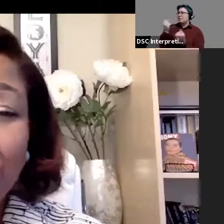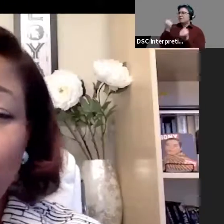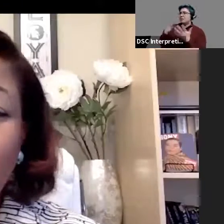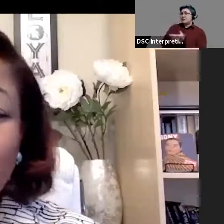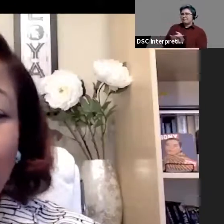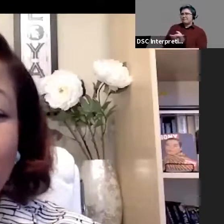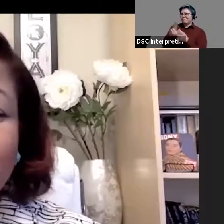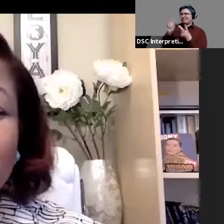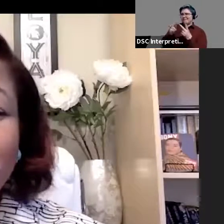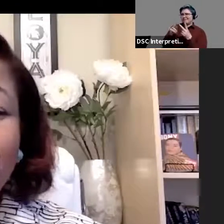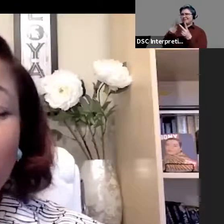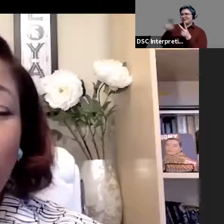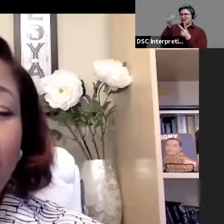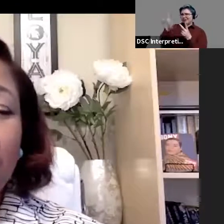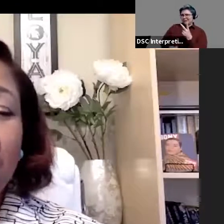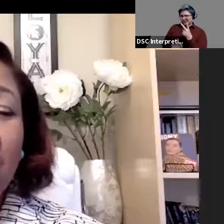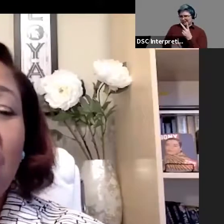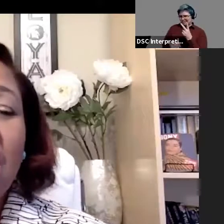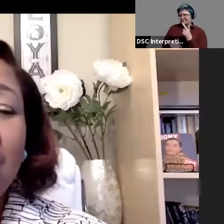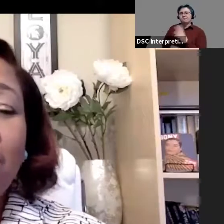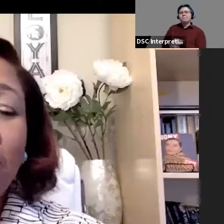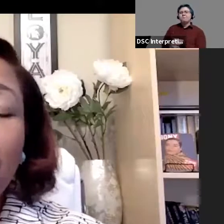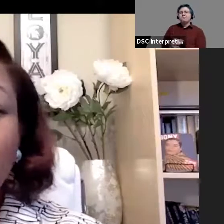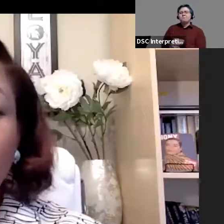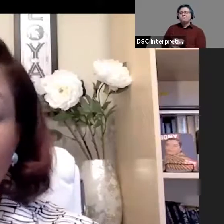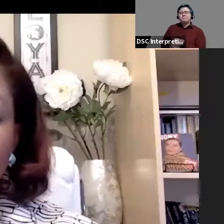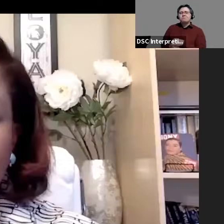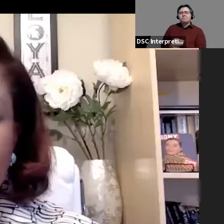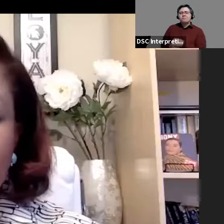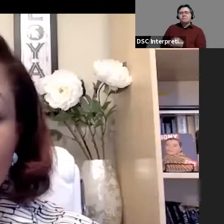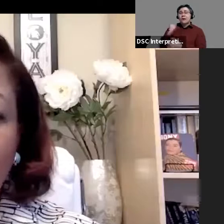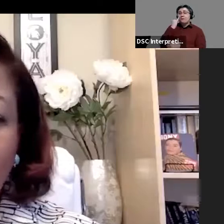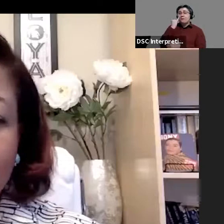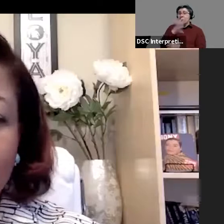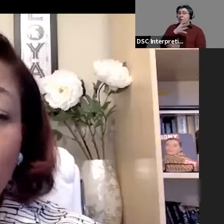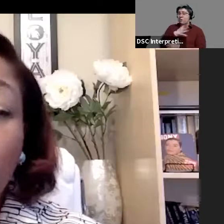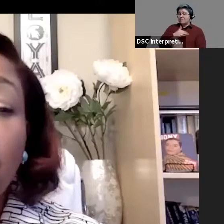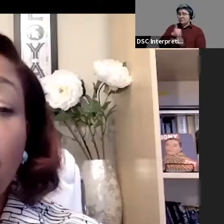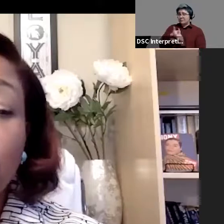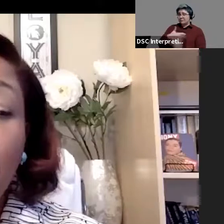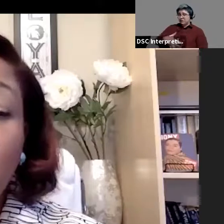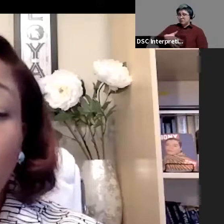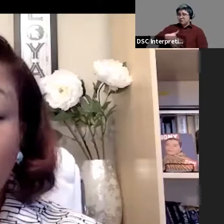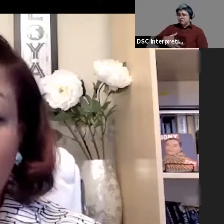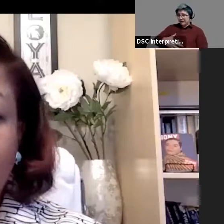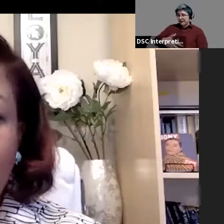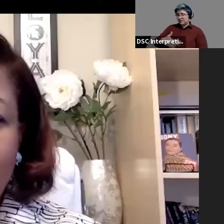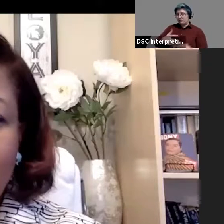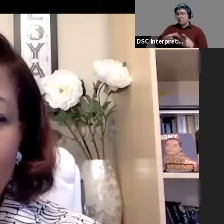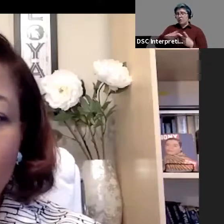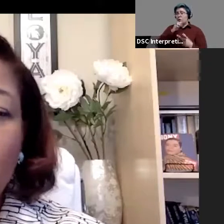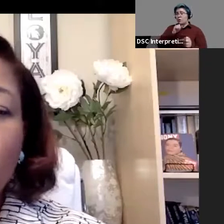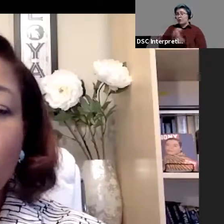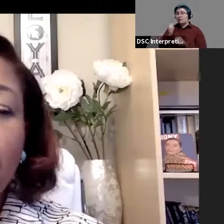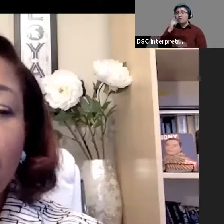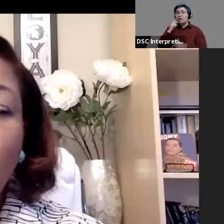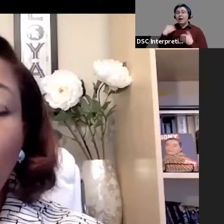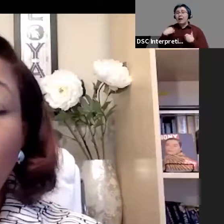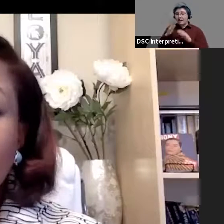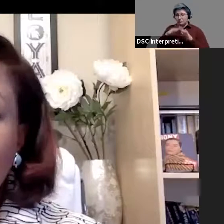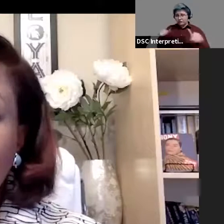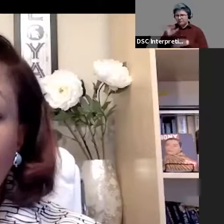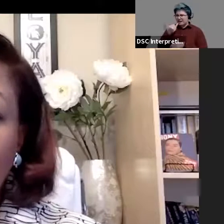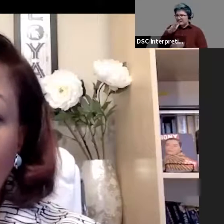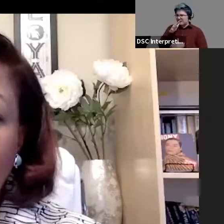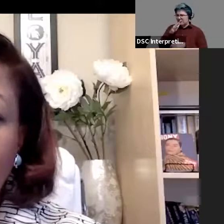Okay, here's rapid-fire second question. If a woman is pregnant or of childbearing age, should that